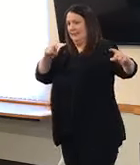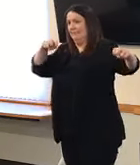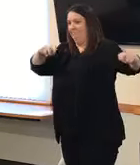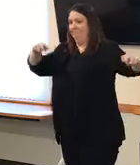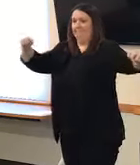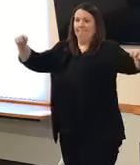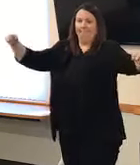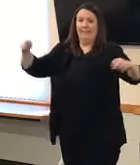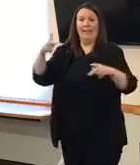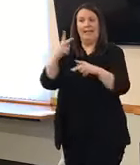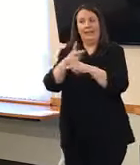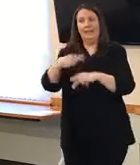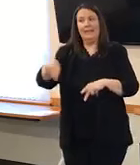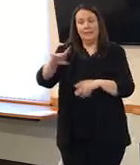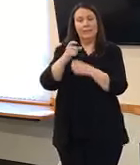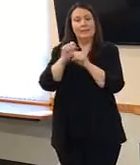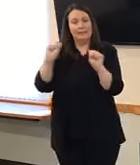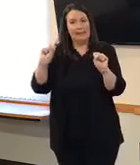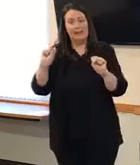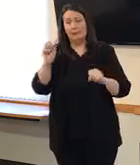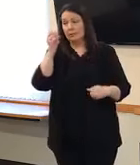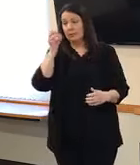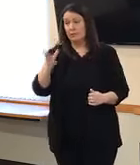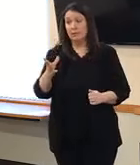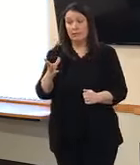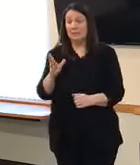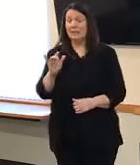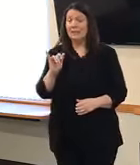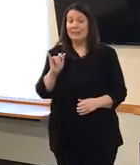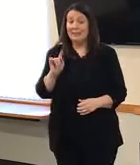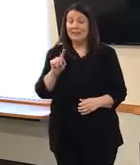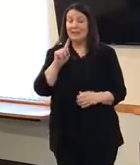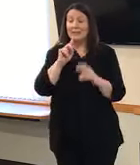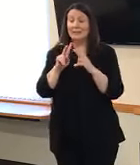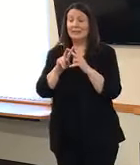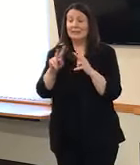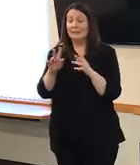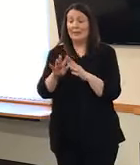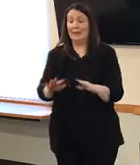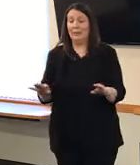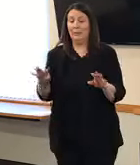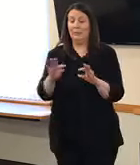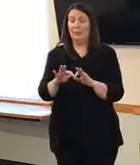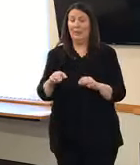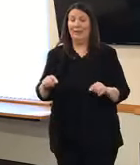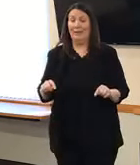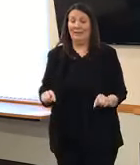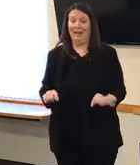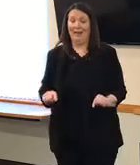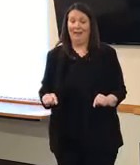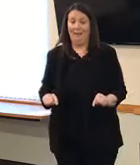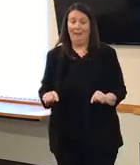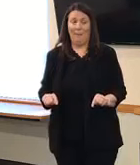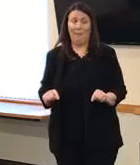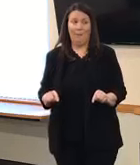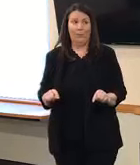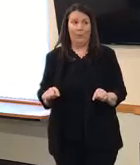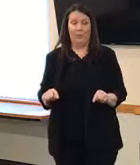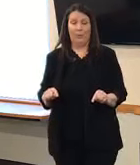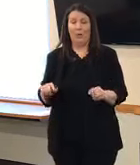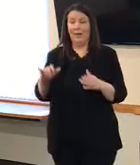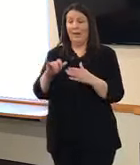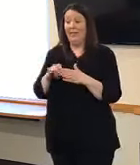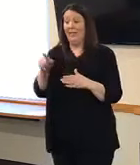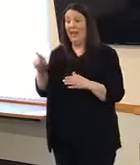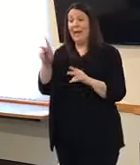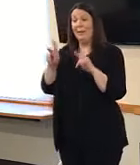uh, to keep people safe. But it is, as you said, it's very important right now, especially that, uh, the behavioral